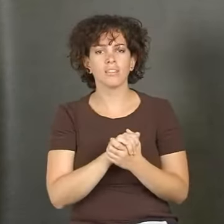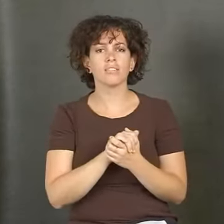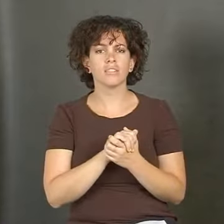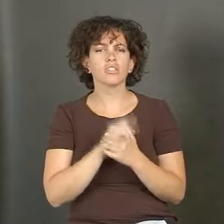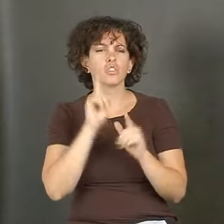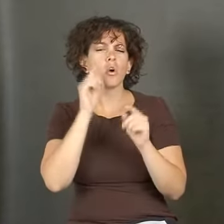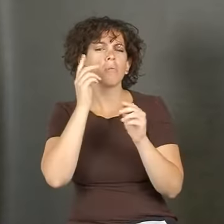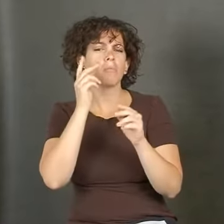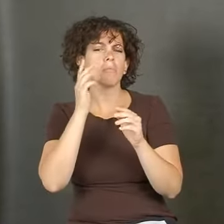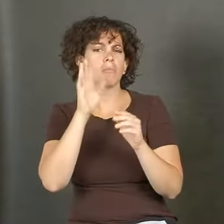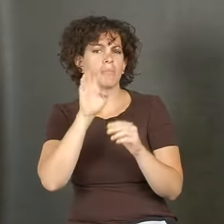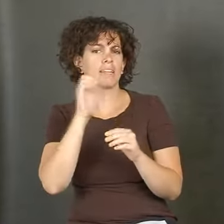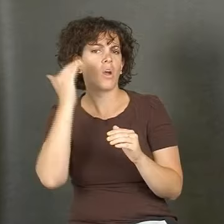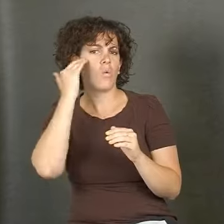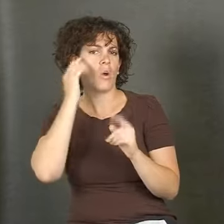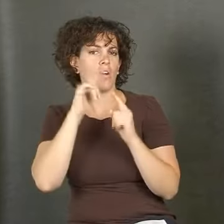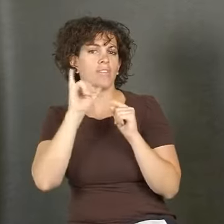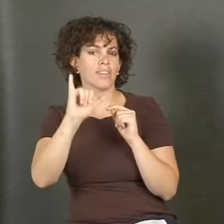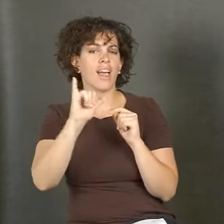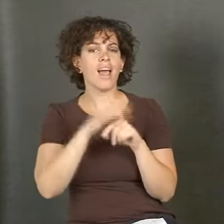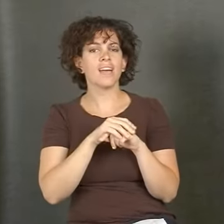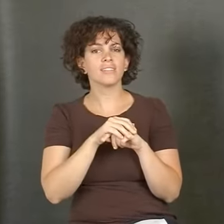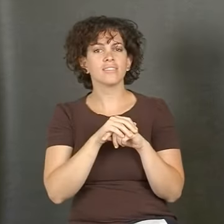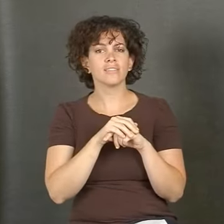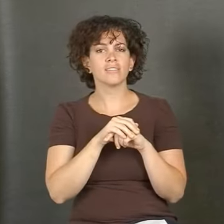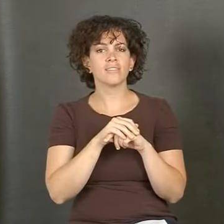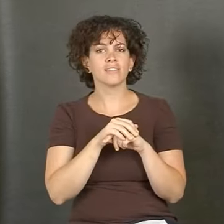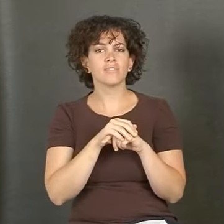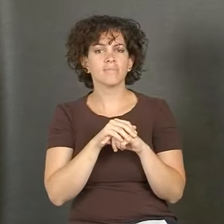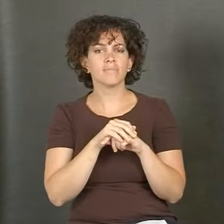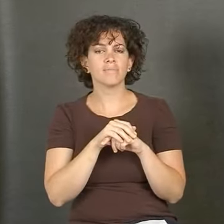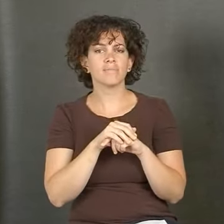and communication styles. So you want to be aware of that.